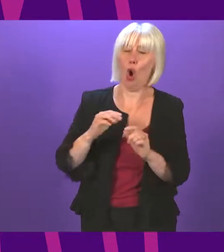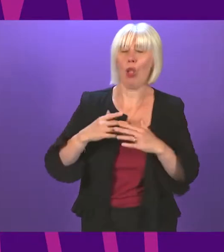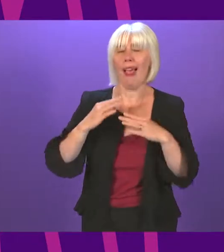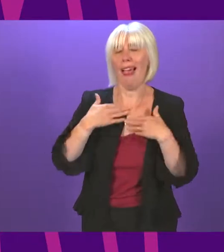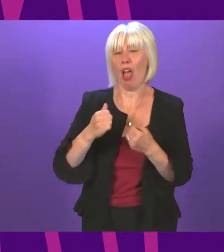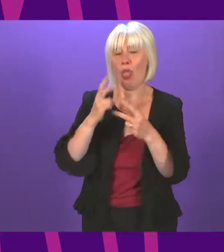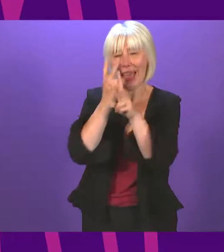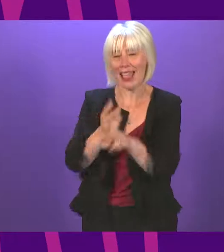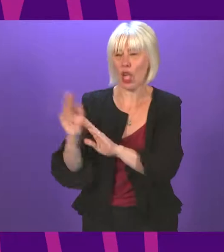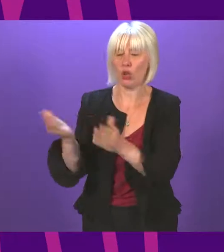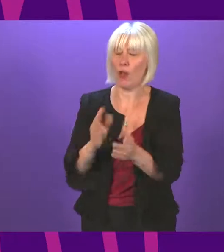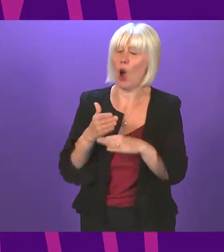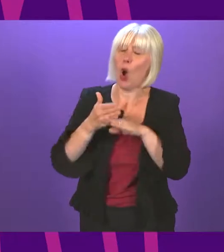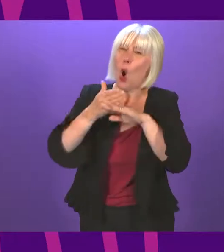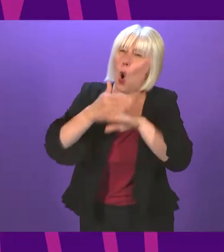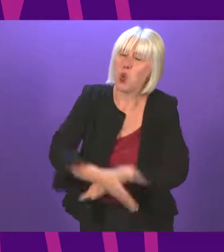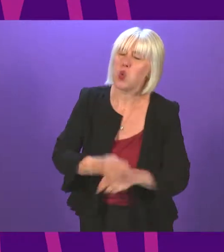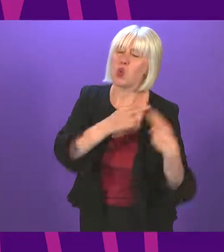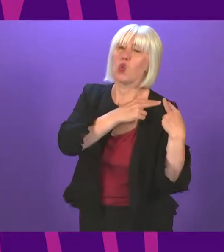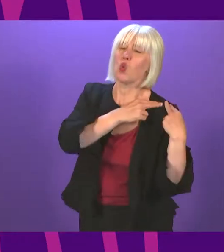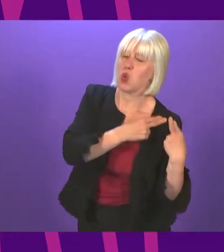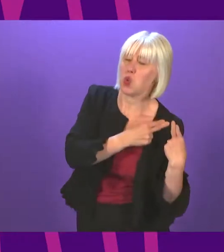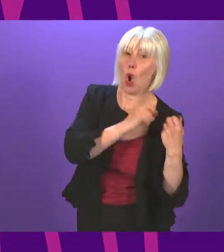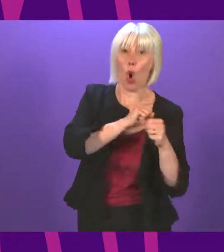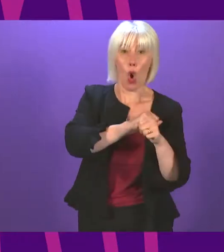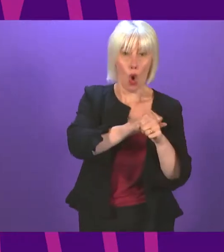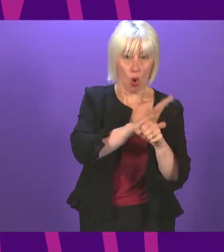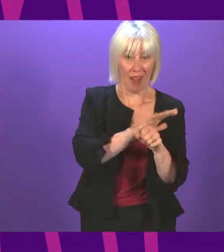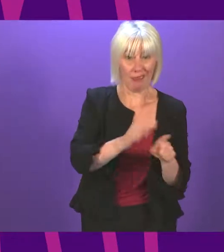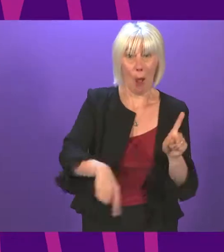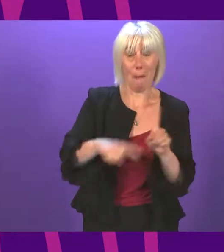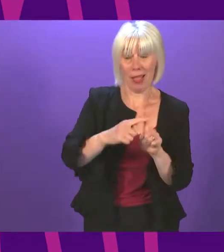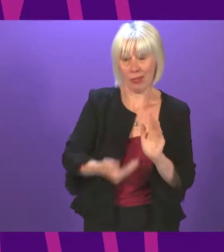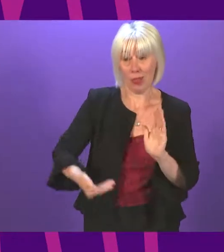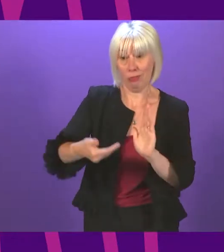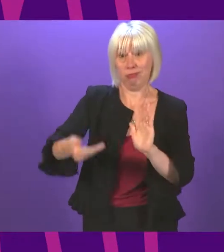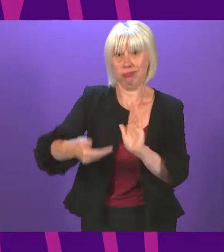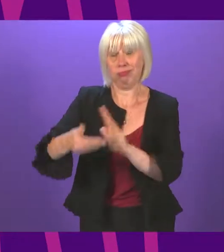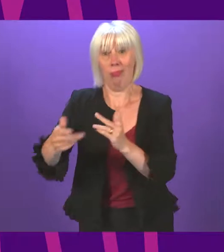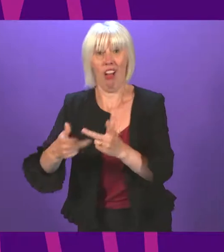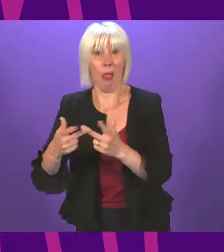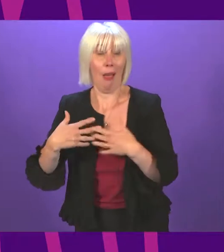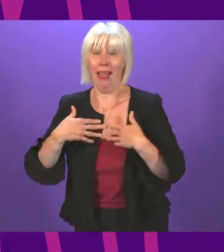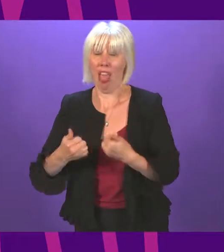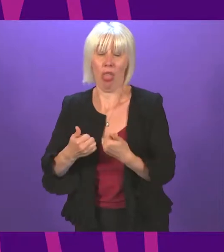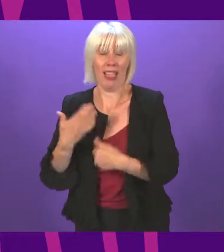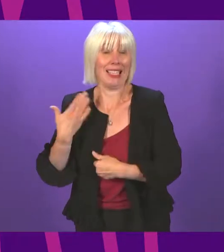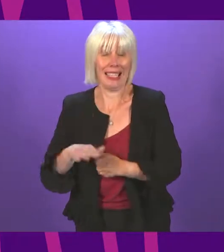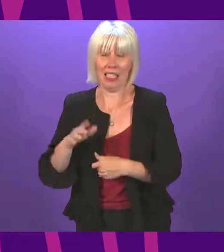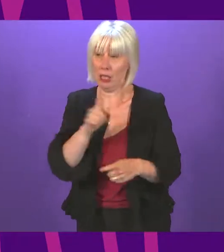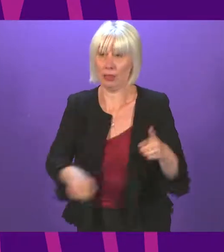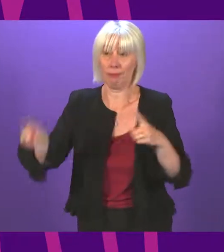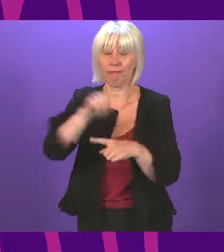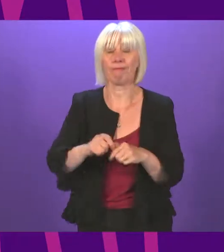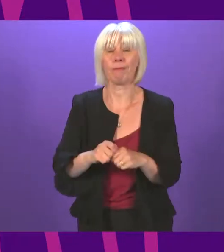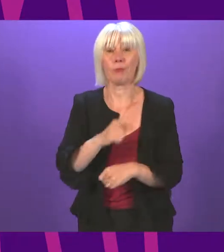tirelessly to deal with the increased strain of COVID on top of the other ongoing health and care needs of the population. In our 100